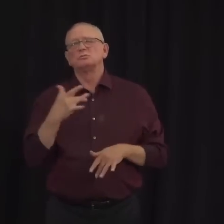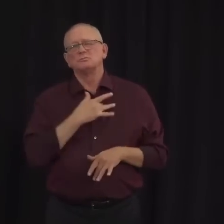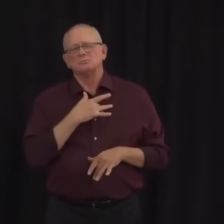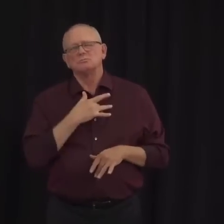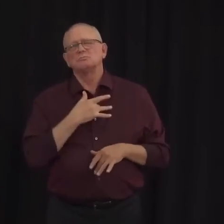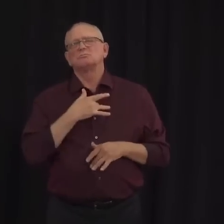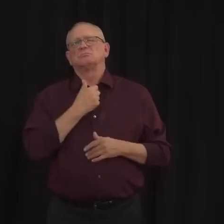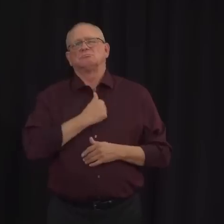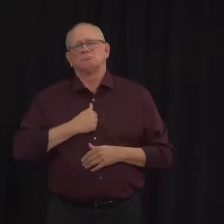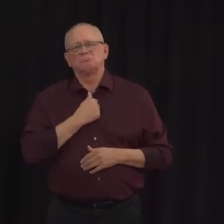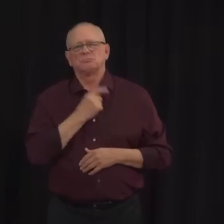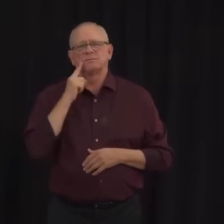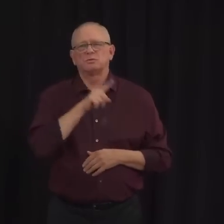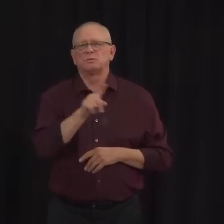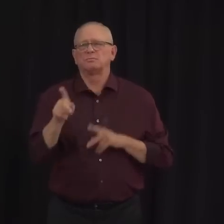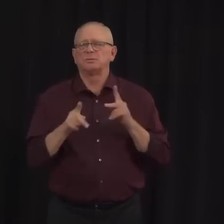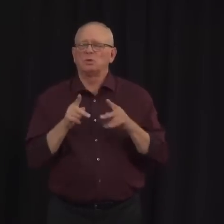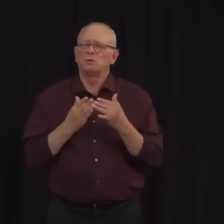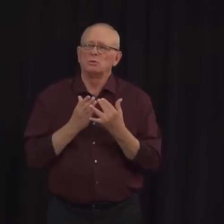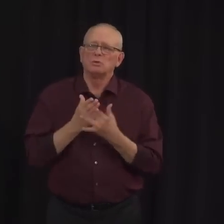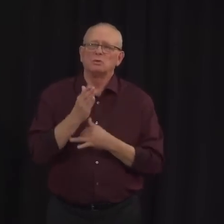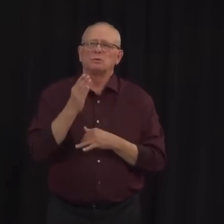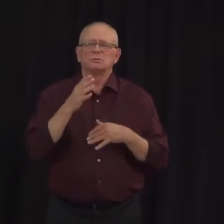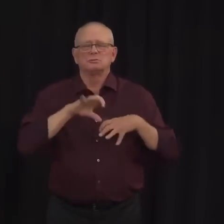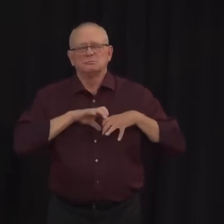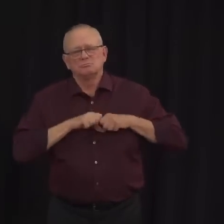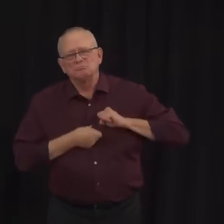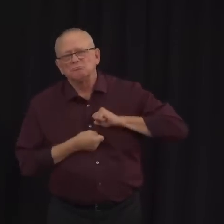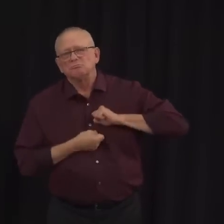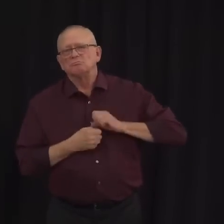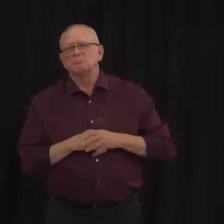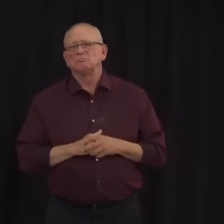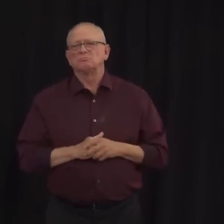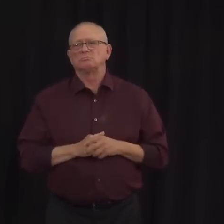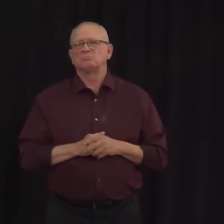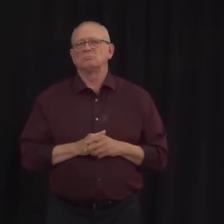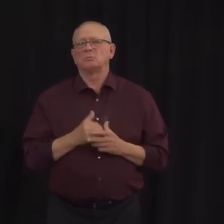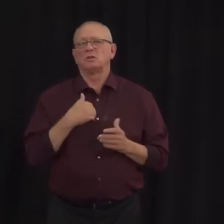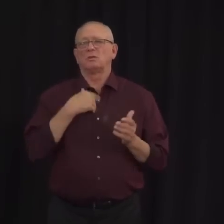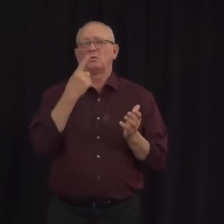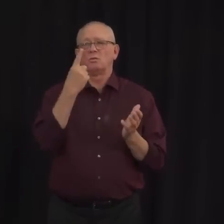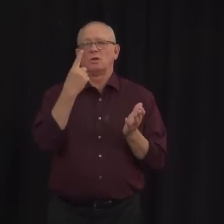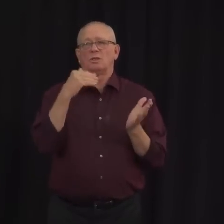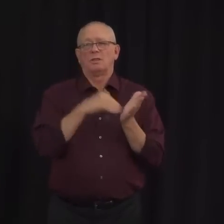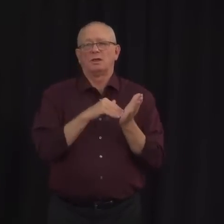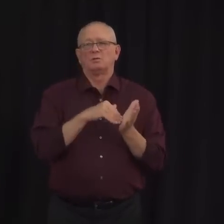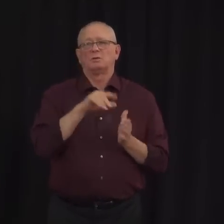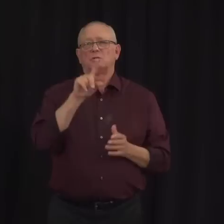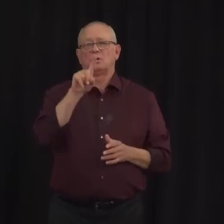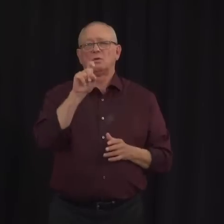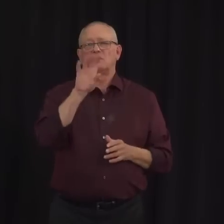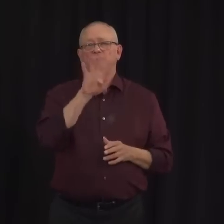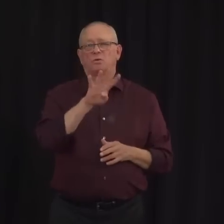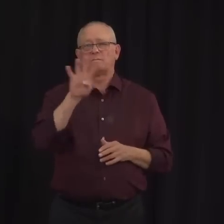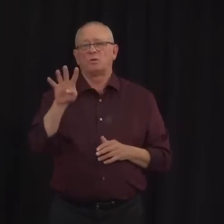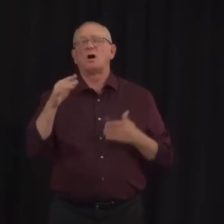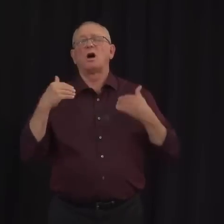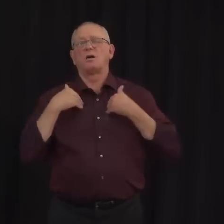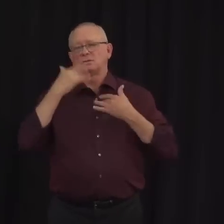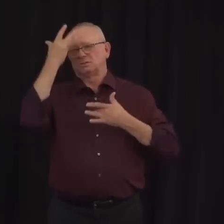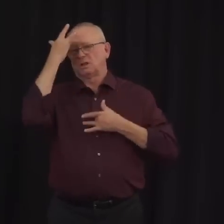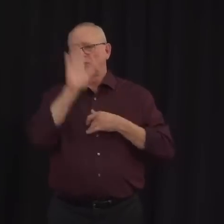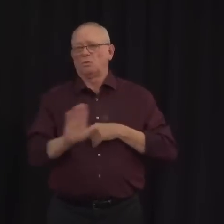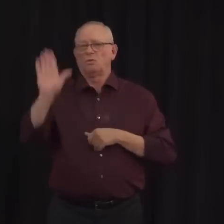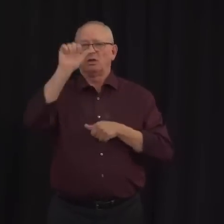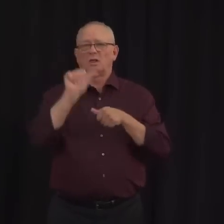Today, Alberta has 1,444 active cases. 41 people are in the hospital, including 6